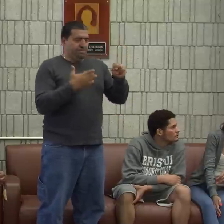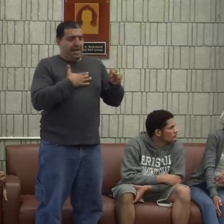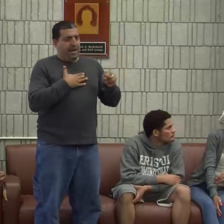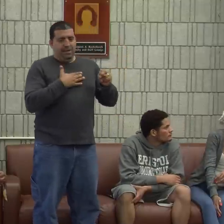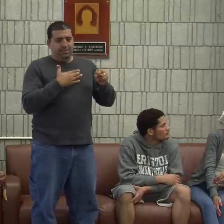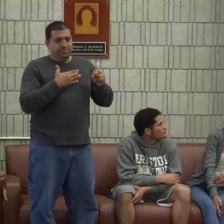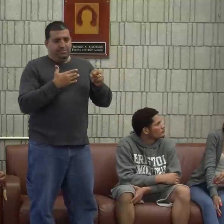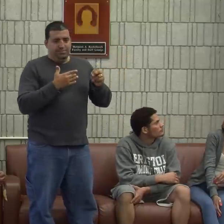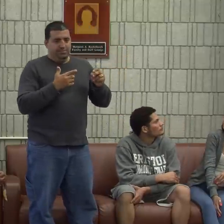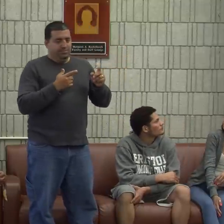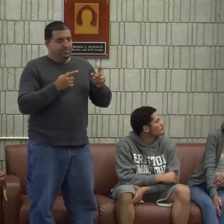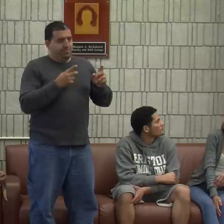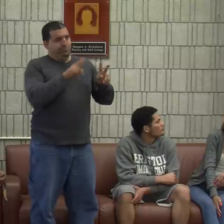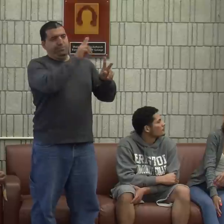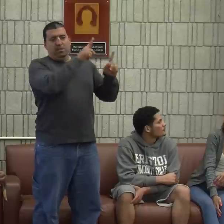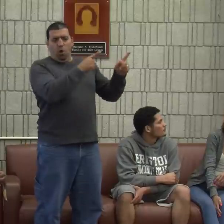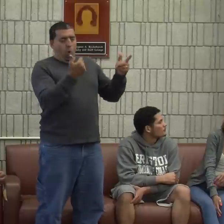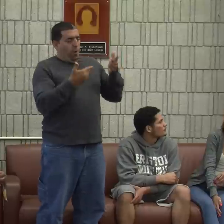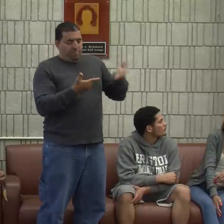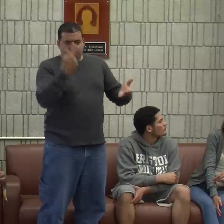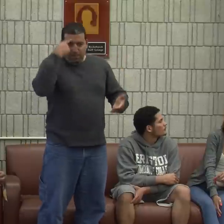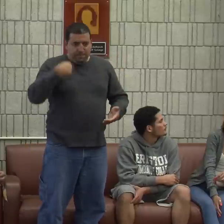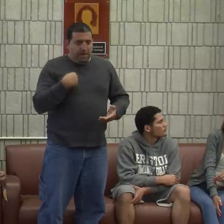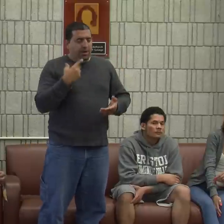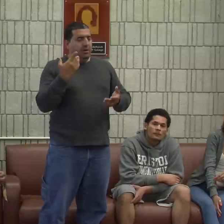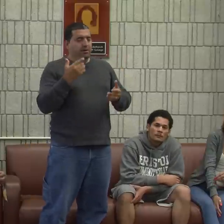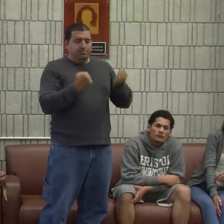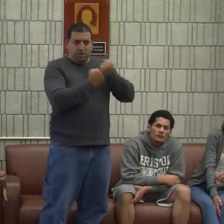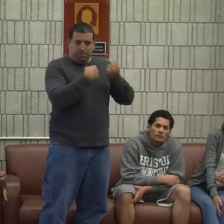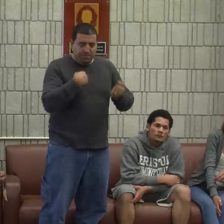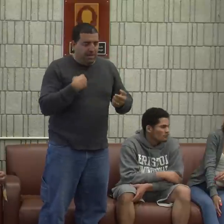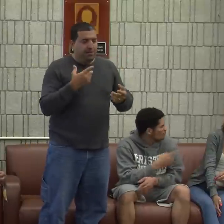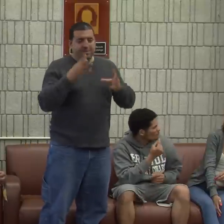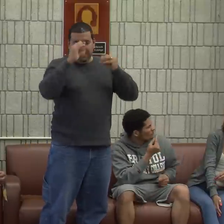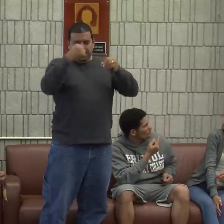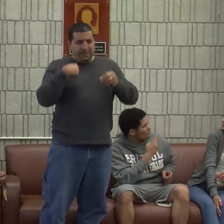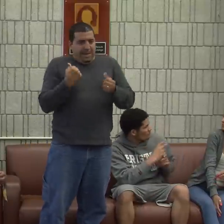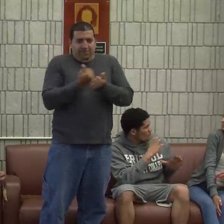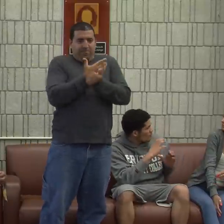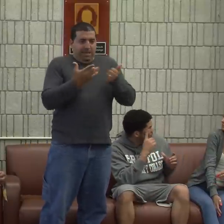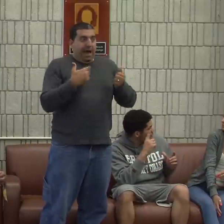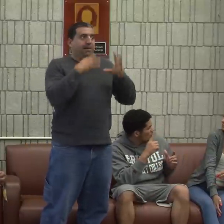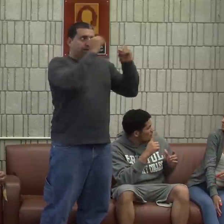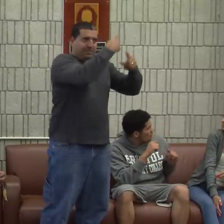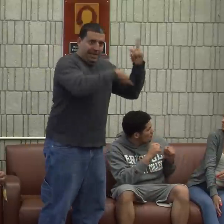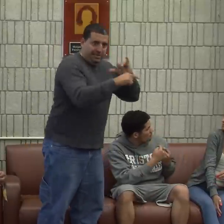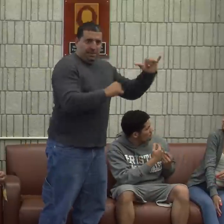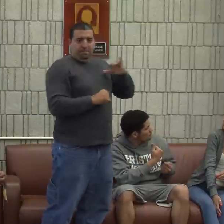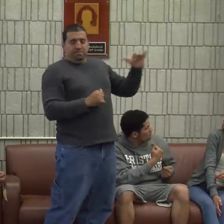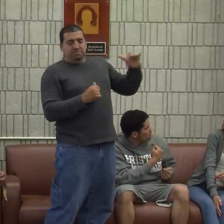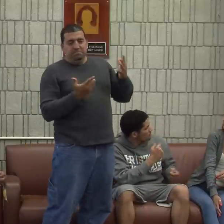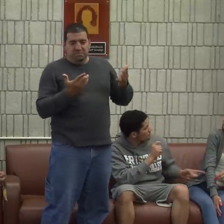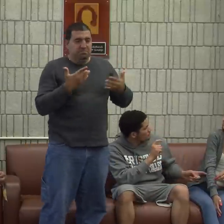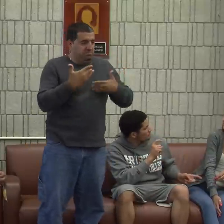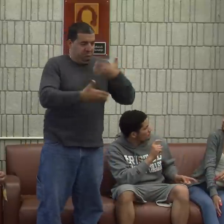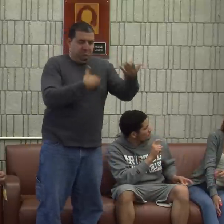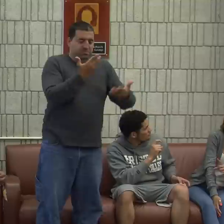Herring. He was someone that I looked up to. He was always there for me. He supported me. He taught me so many things. I taught him sign